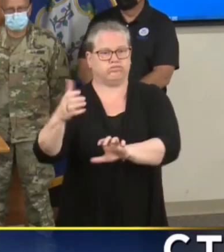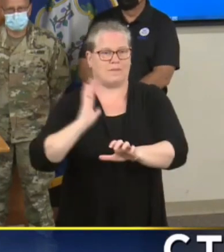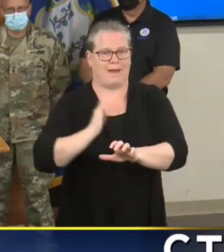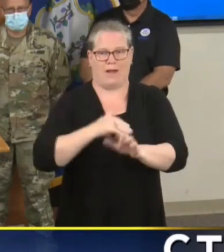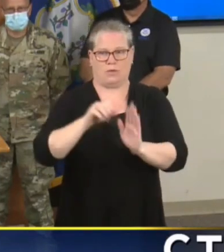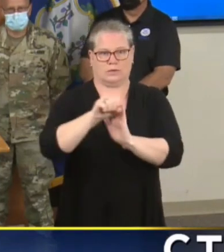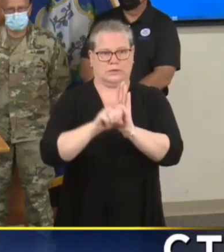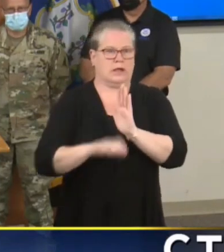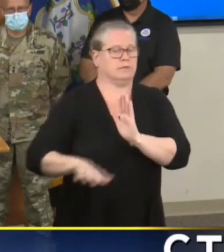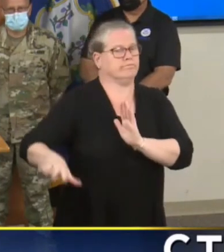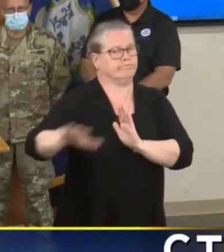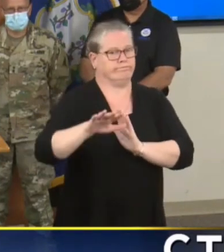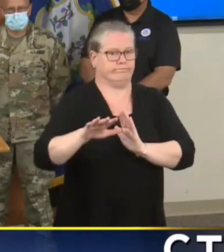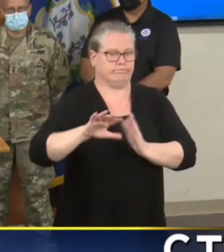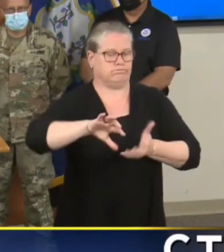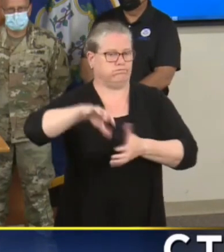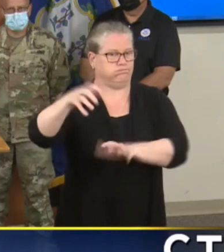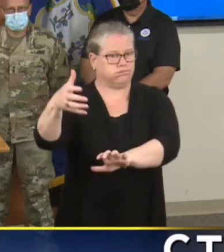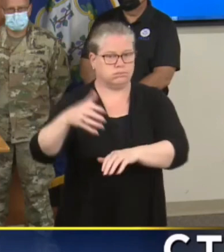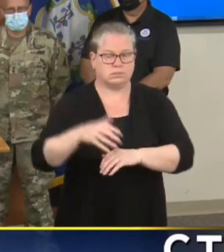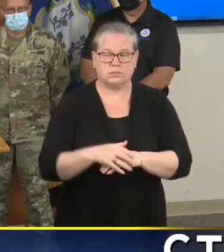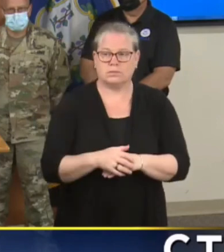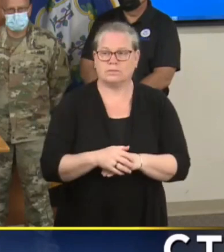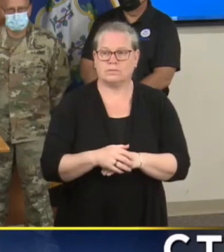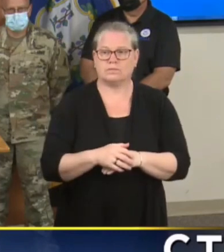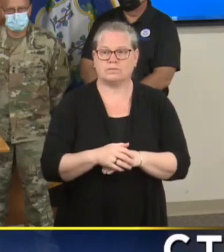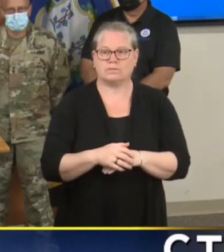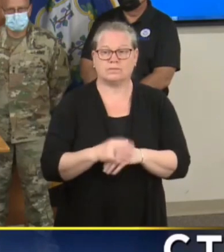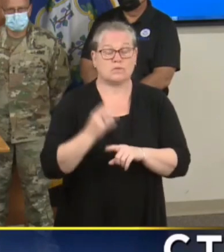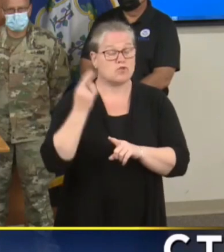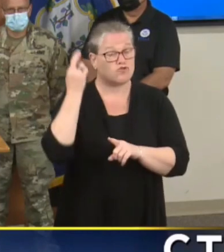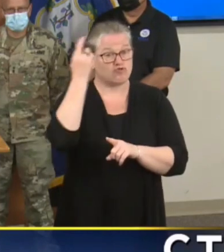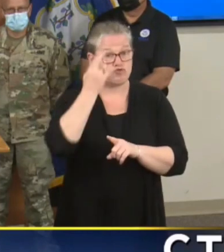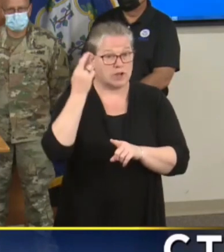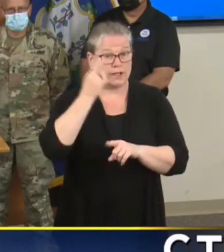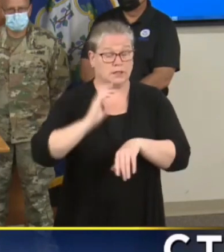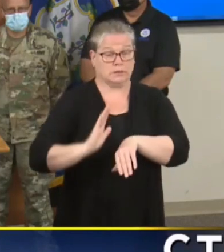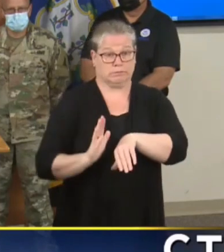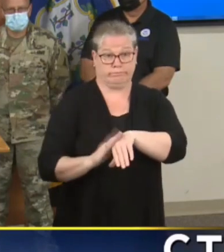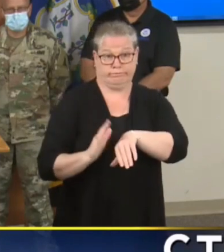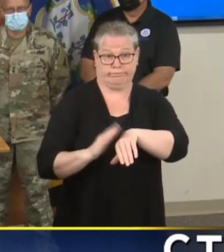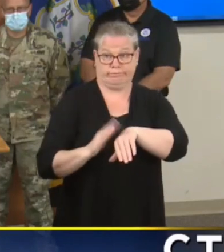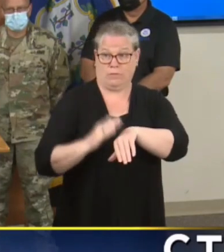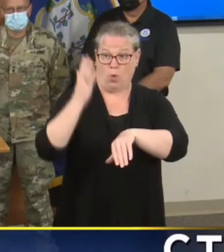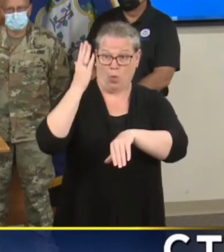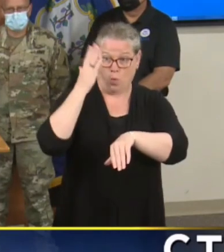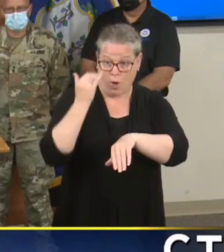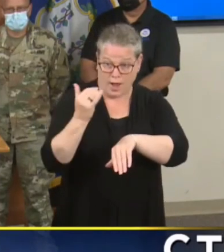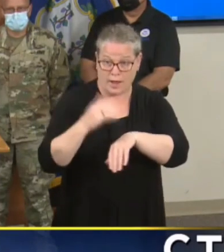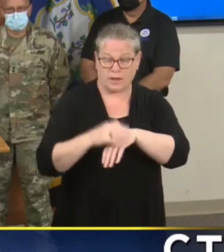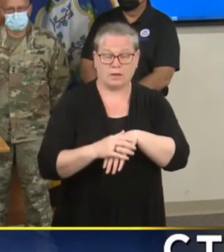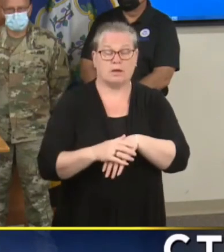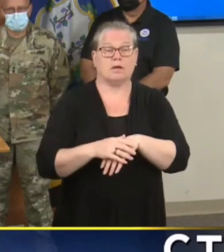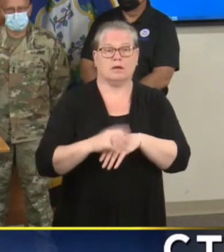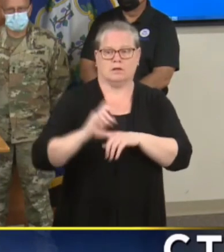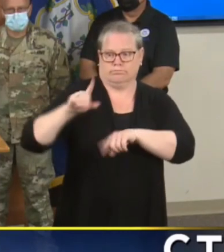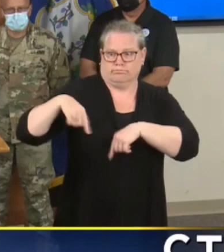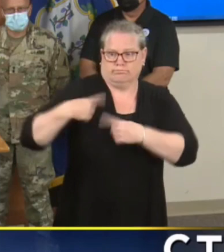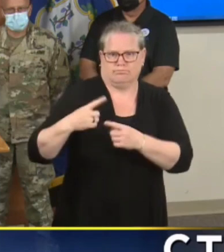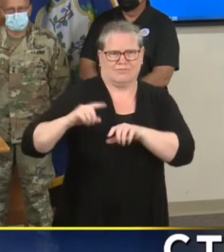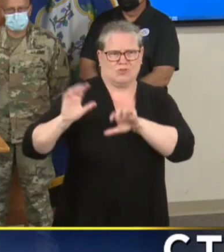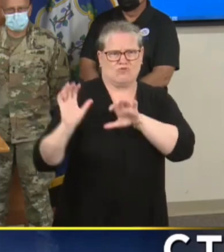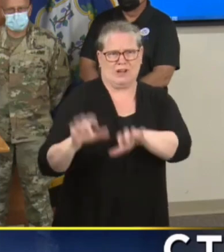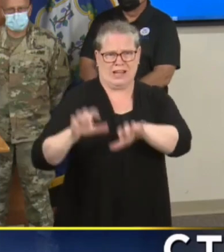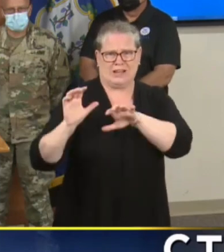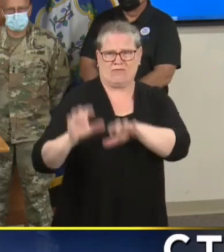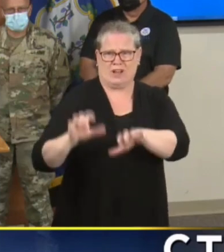because it's going to be eight plus inches of rainfall on top of tons of rainfall that we've had